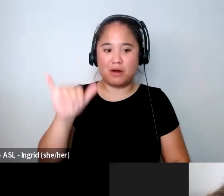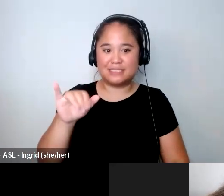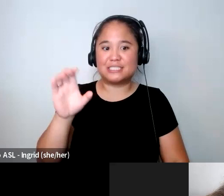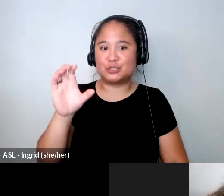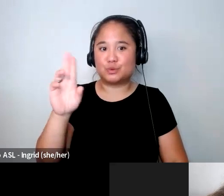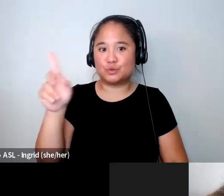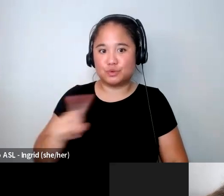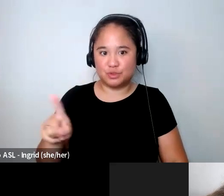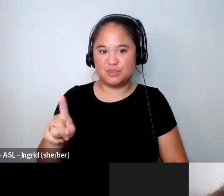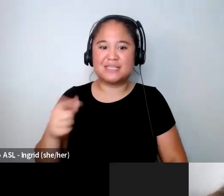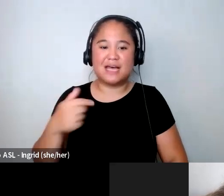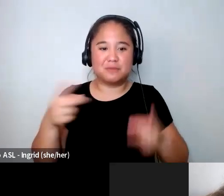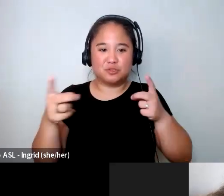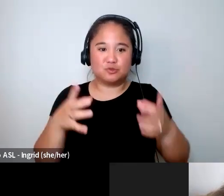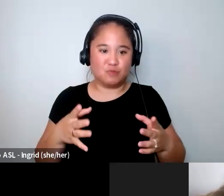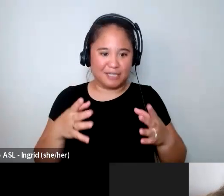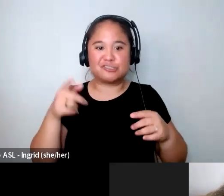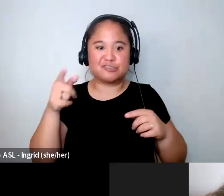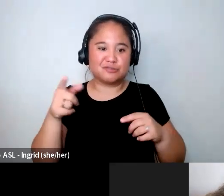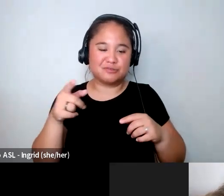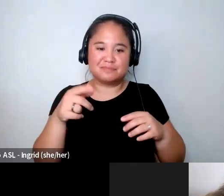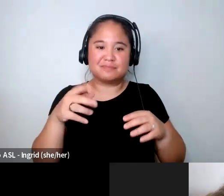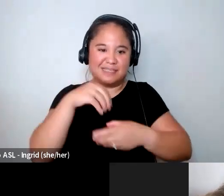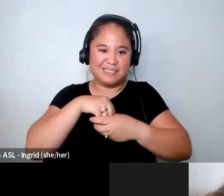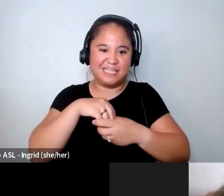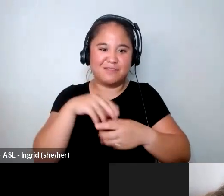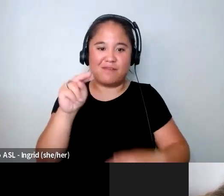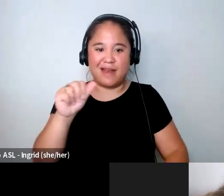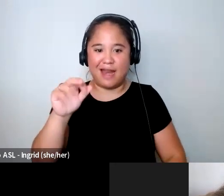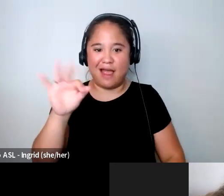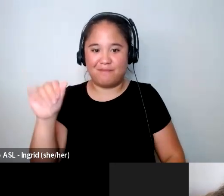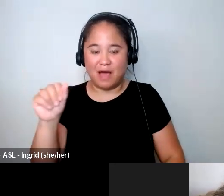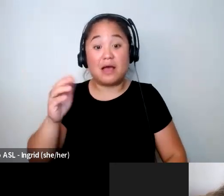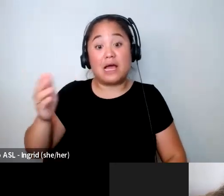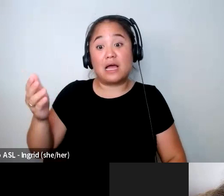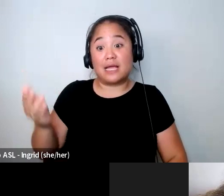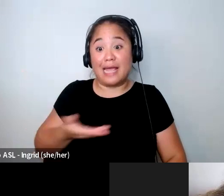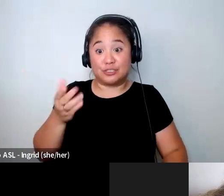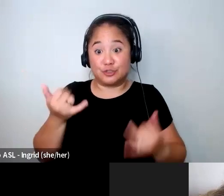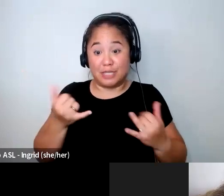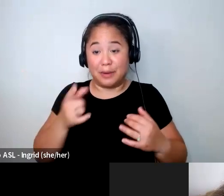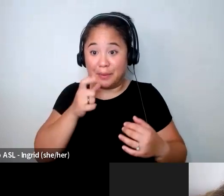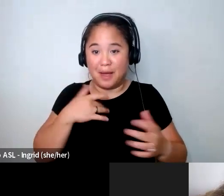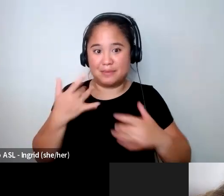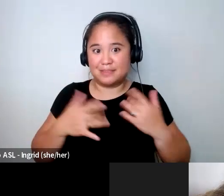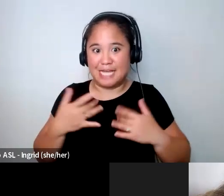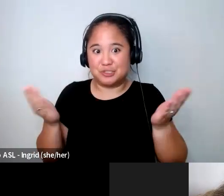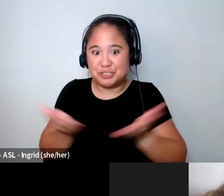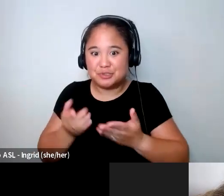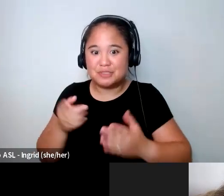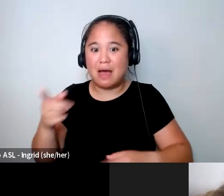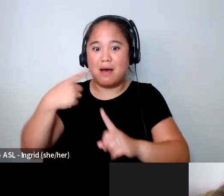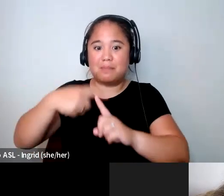NAFA and my guest today I'm really excited to introduce plus size fashion